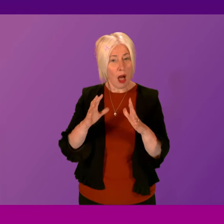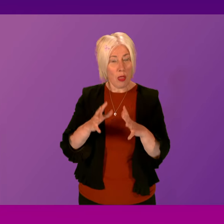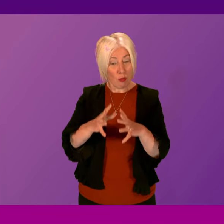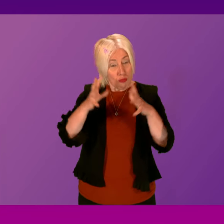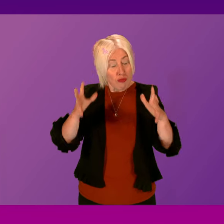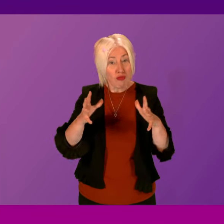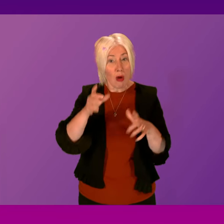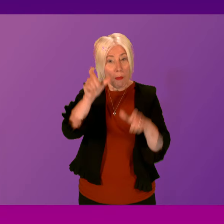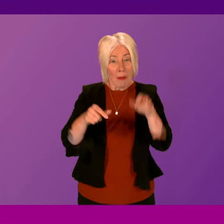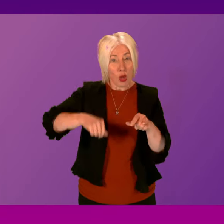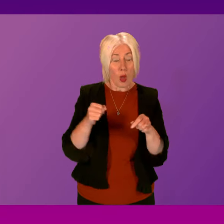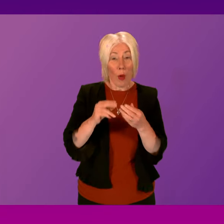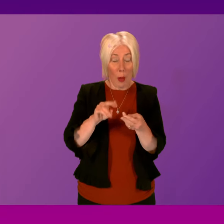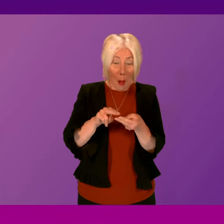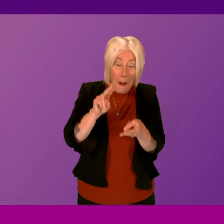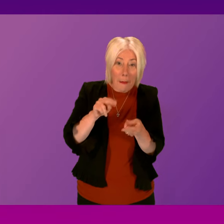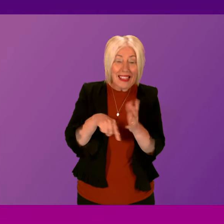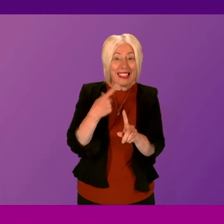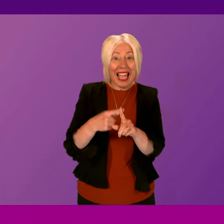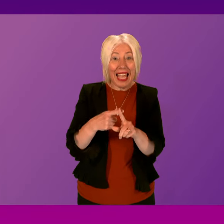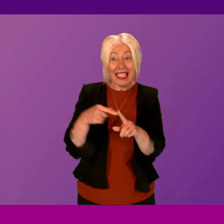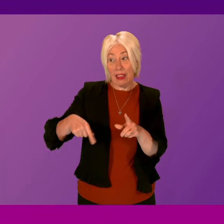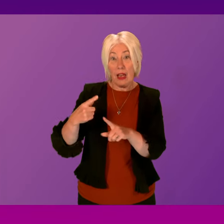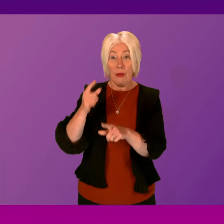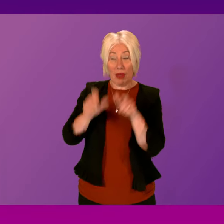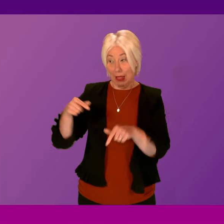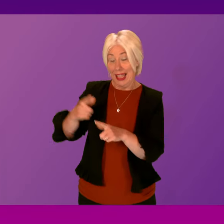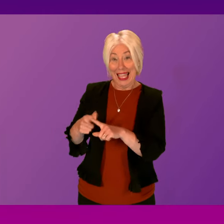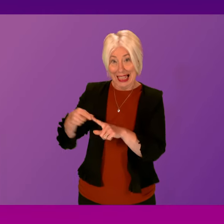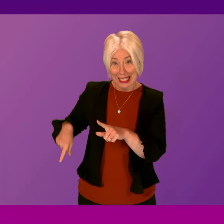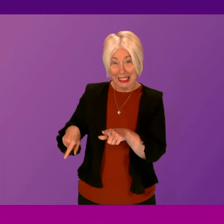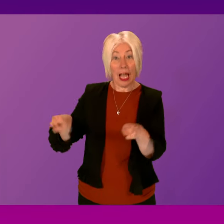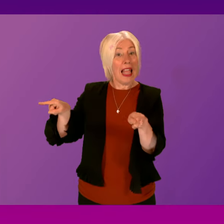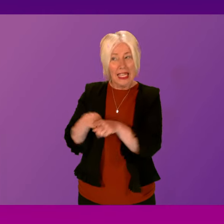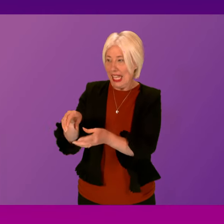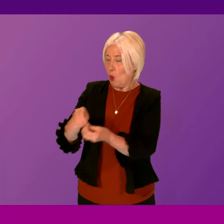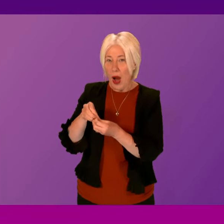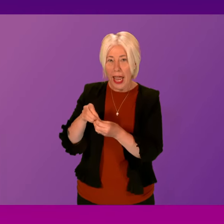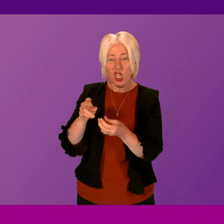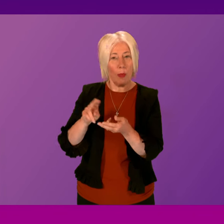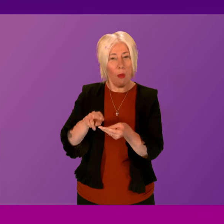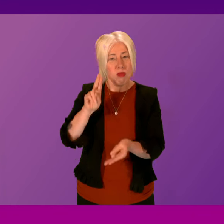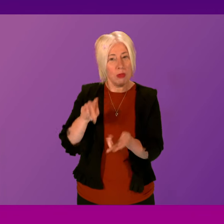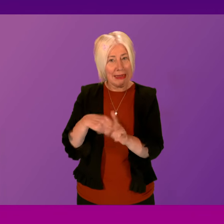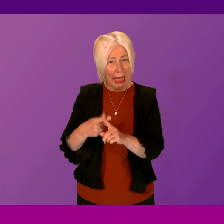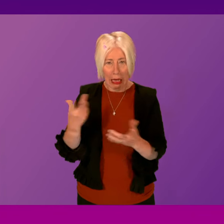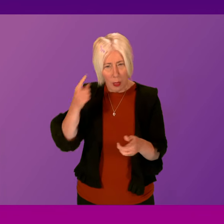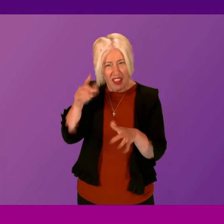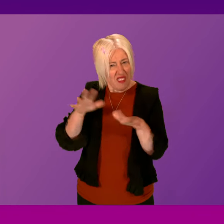Scots will pay more tax than people south of the border who earn the same wage? First Minister.